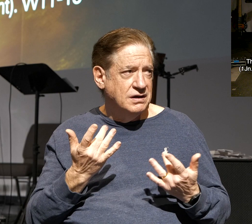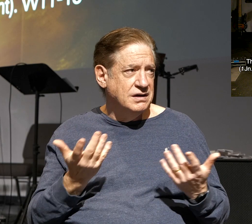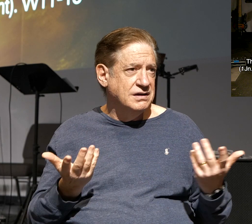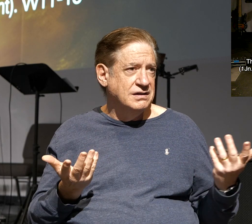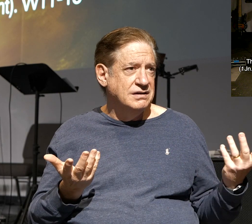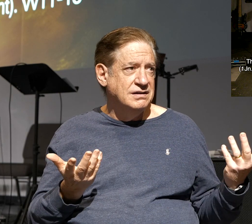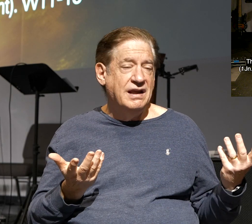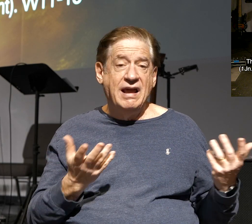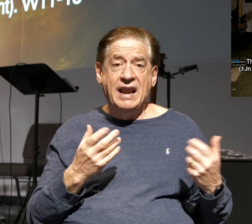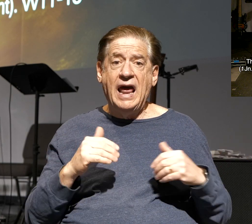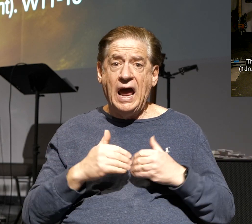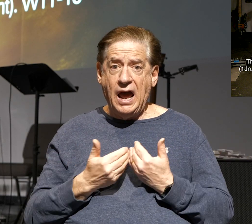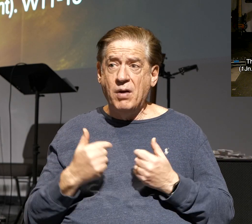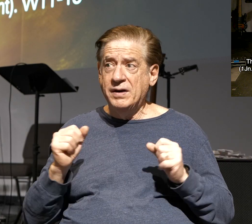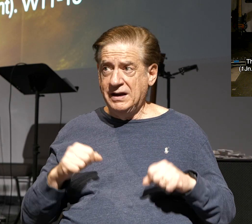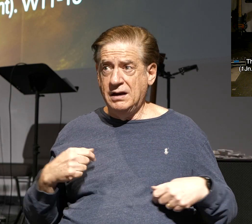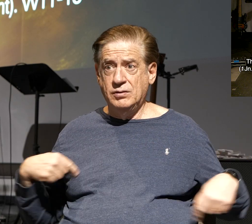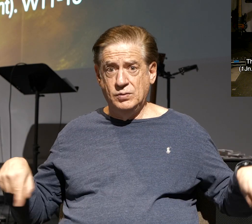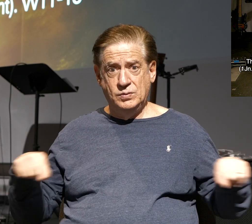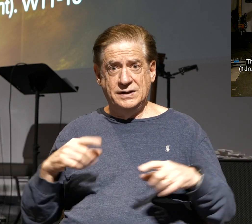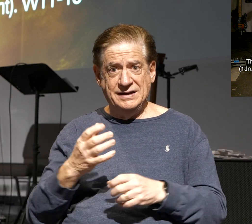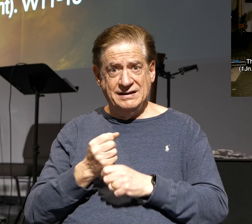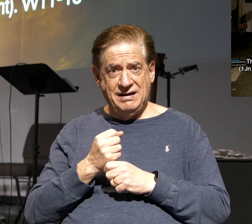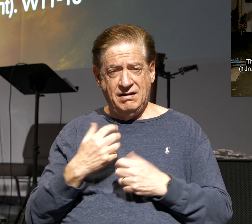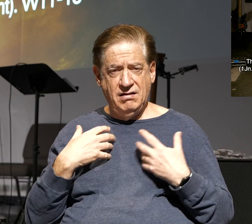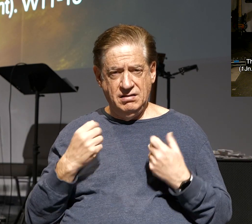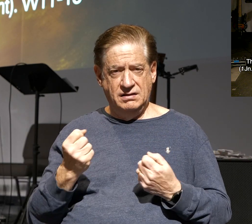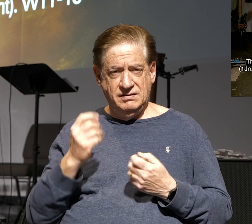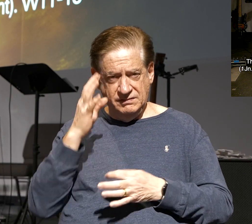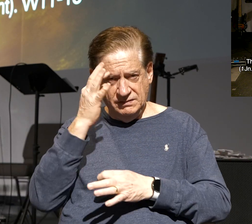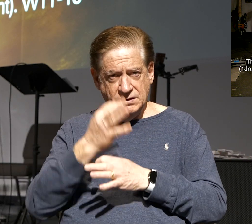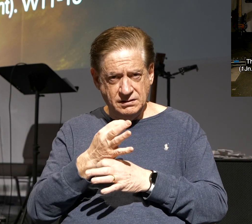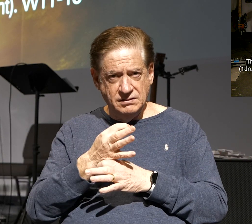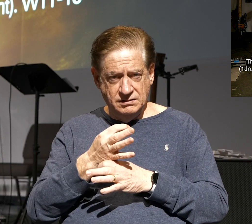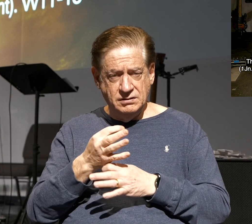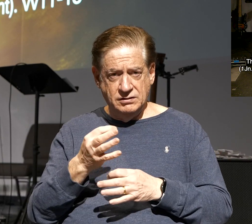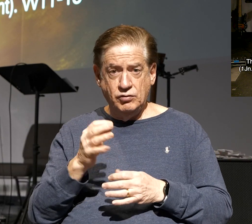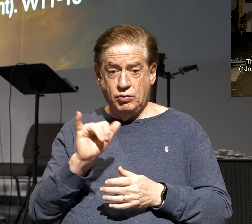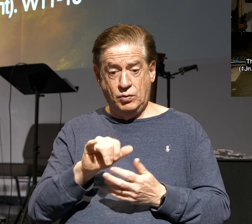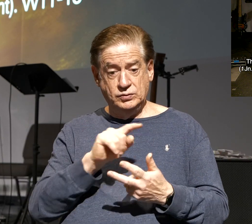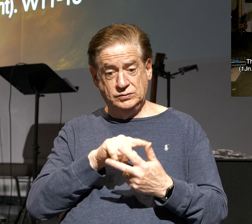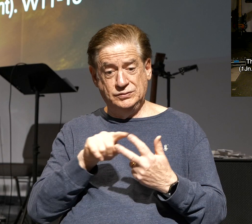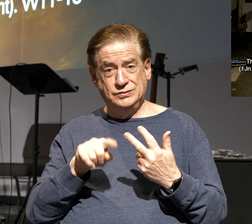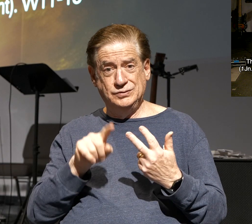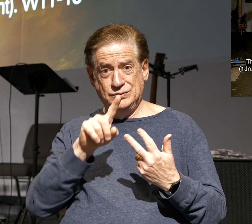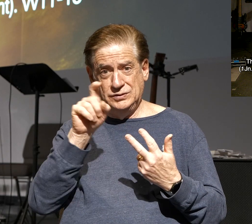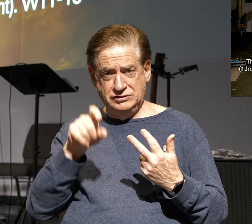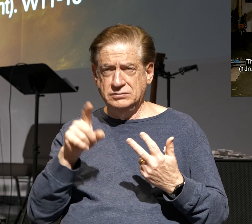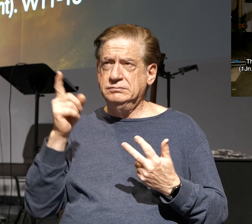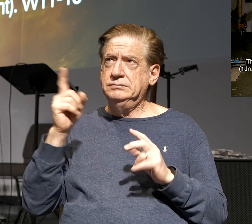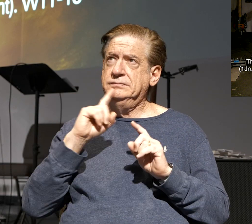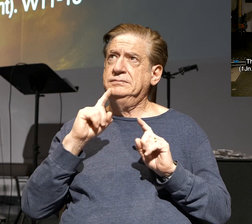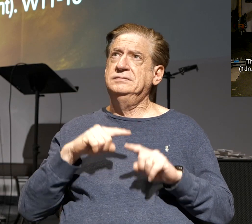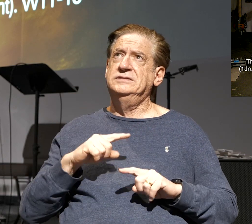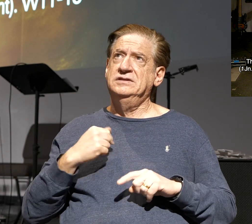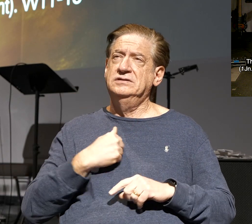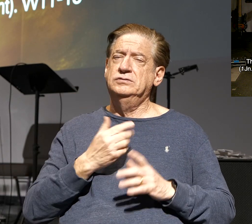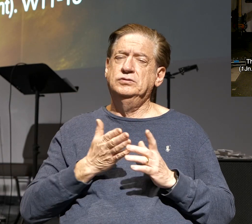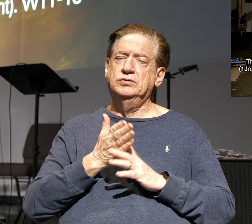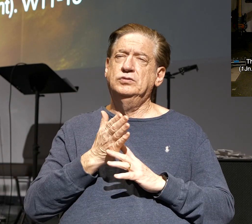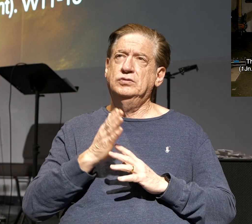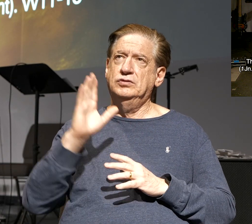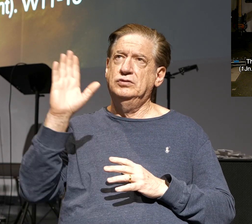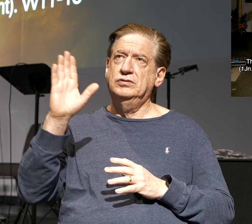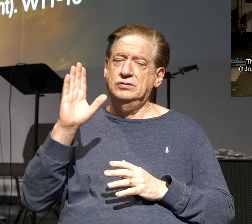As we study that this morning, those questions, as we answer those questions based on Your Word, give us an increased and abounding